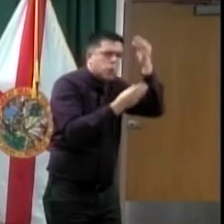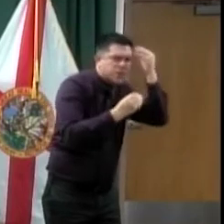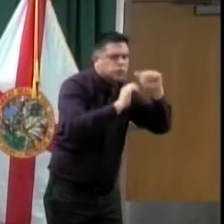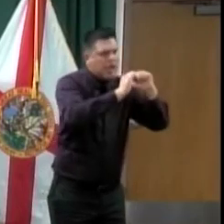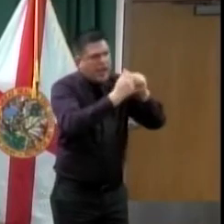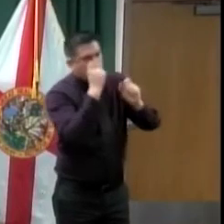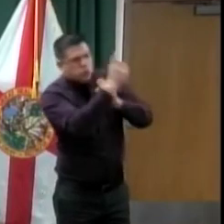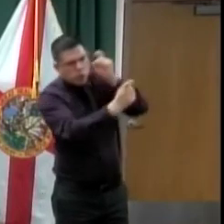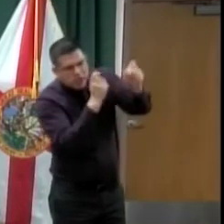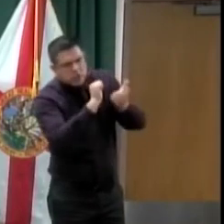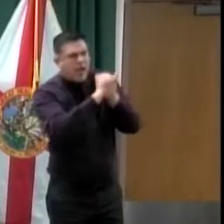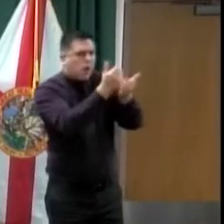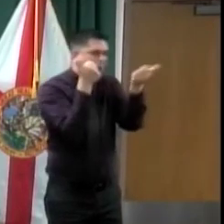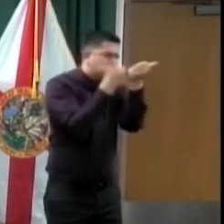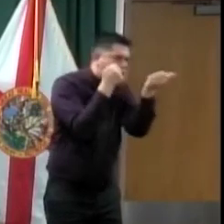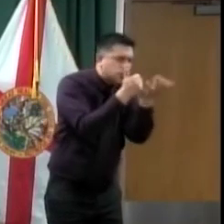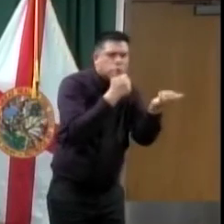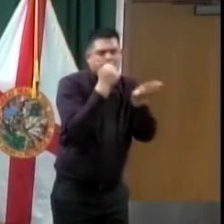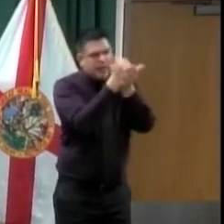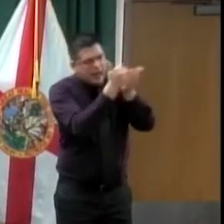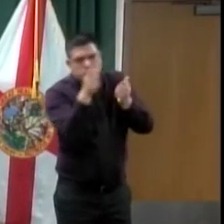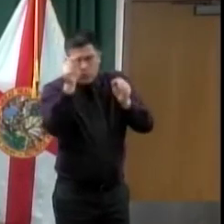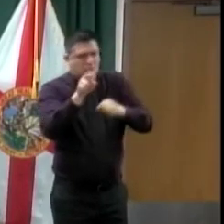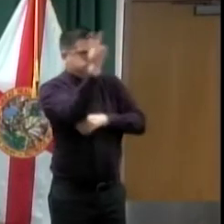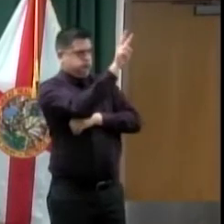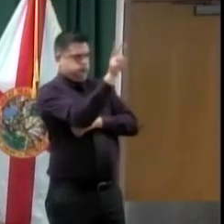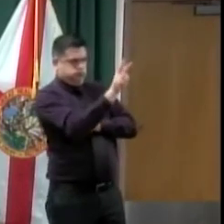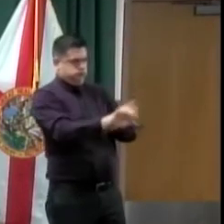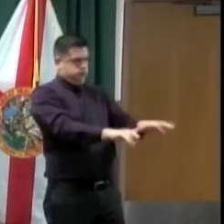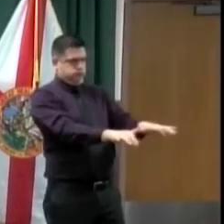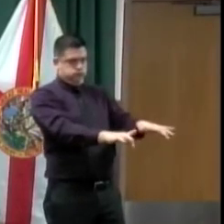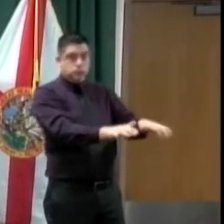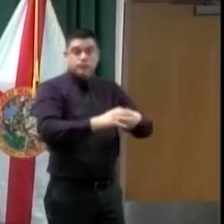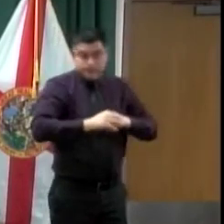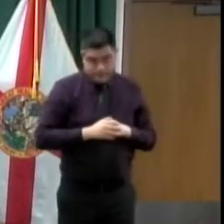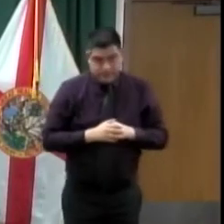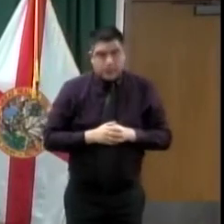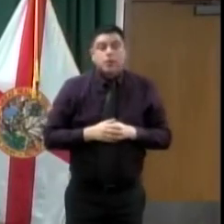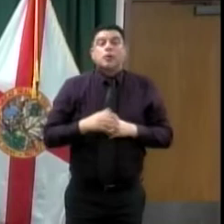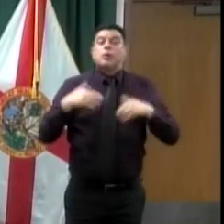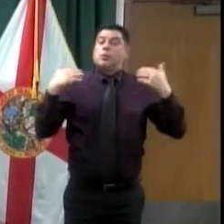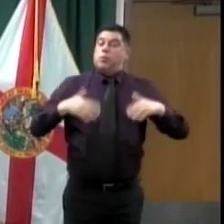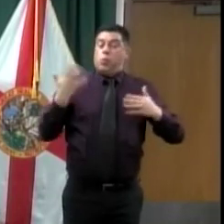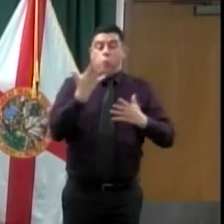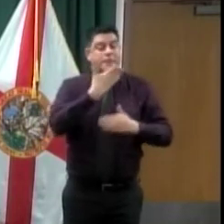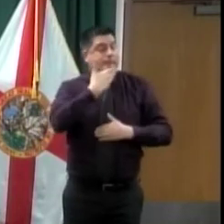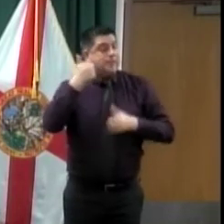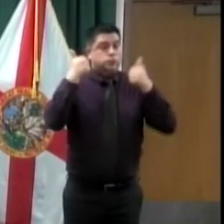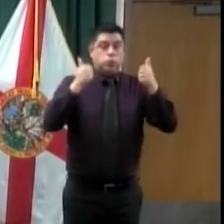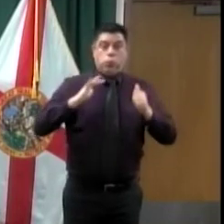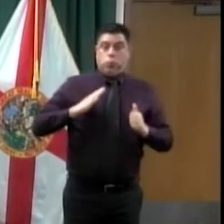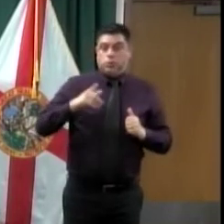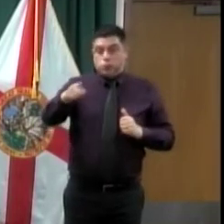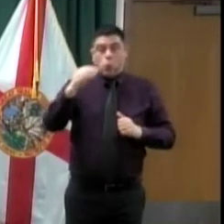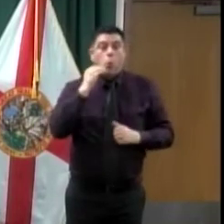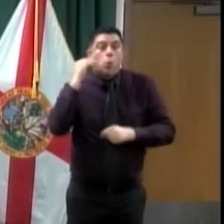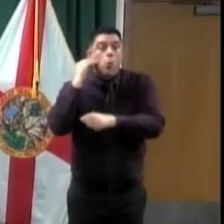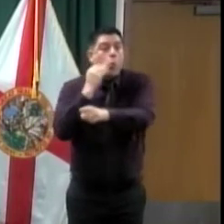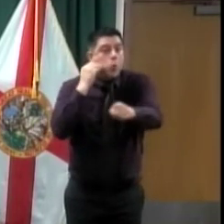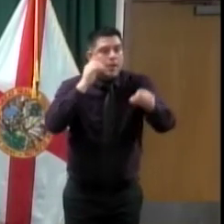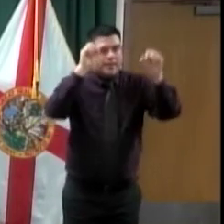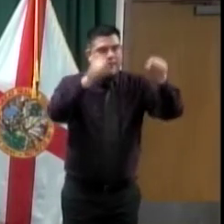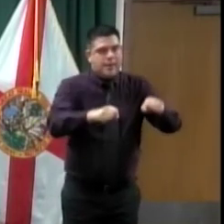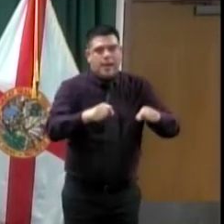the safety of your home, and you can donate in front of your computer. And secondly, through our partnership with Second Harvest Food Bank,